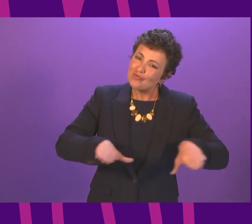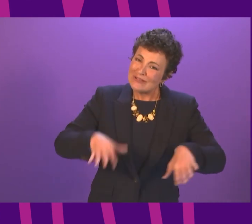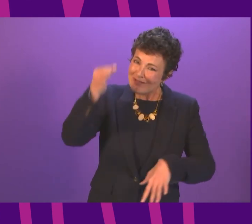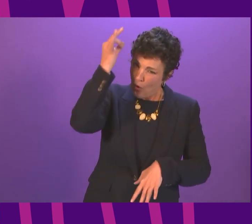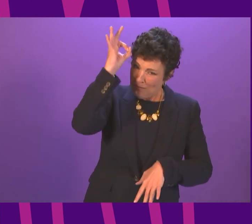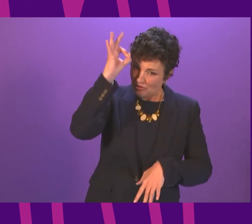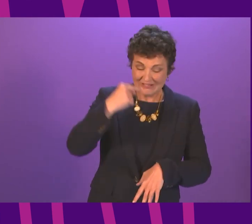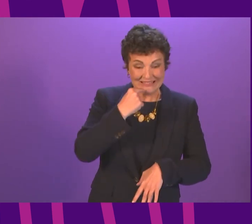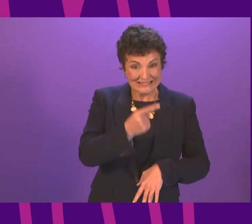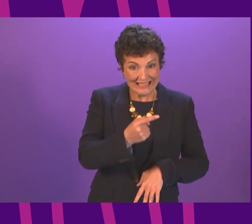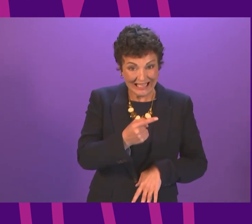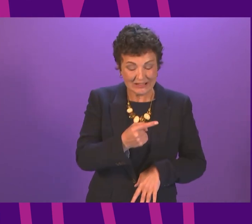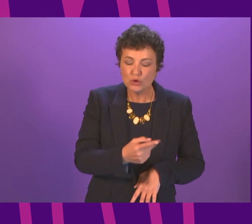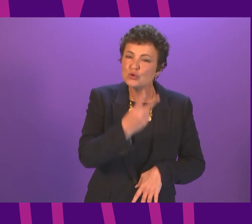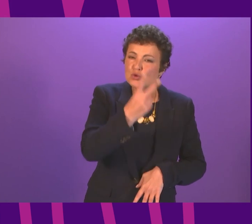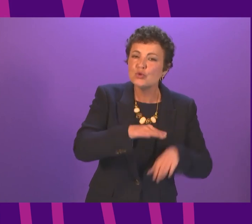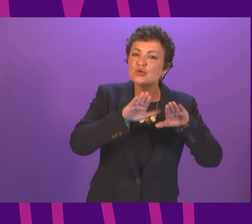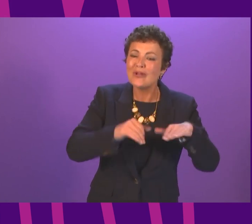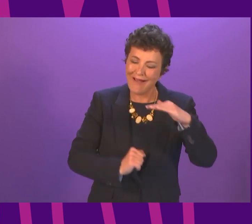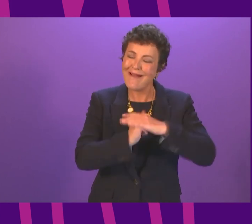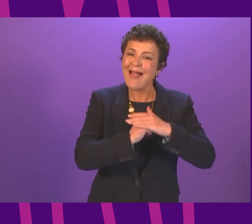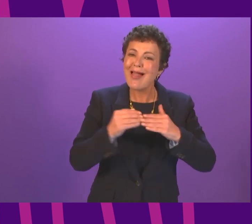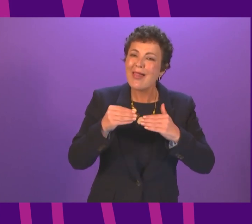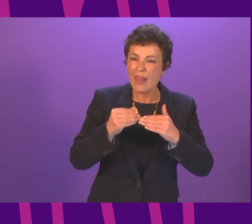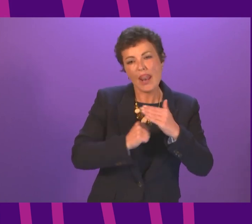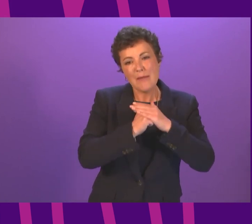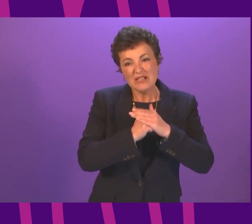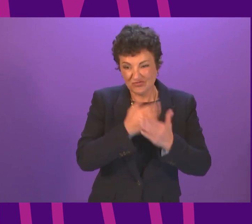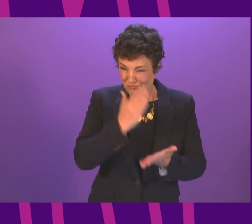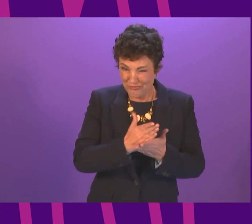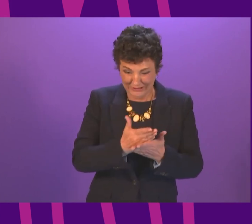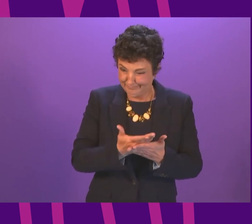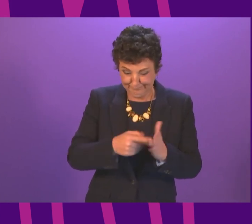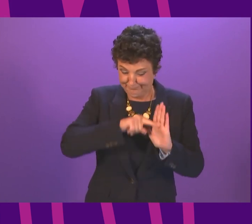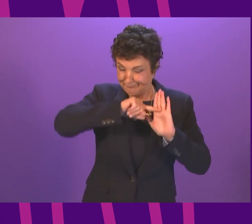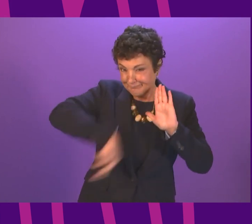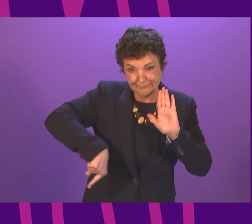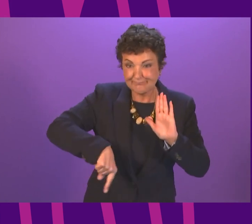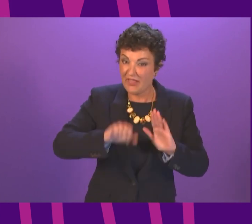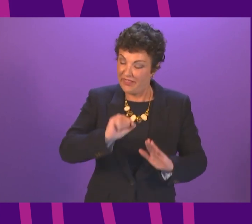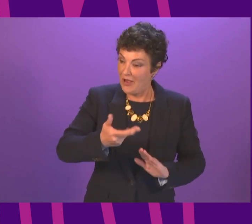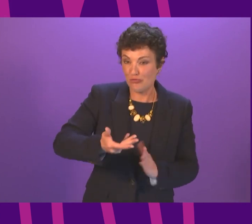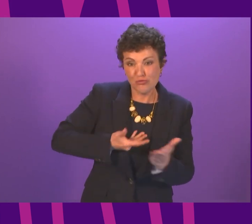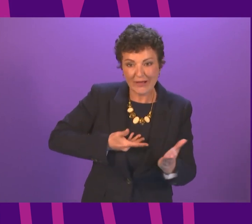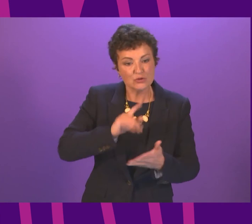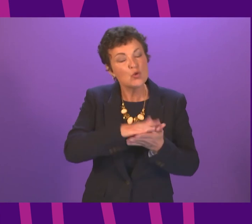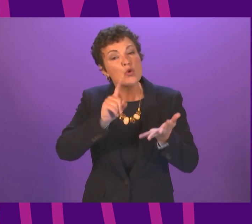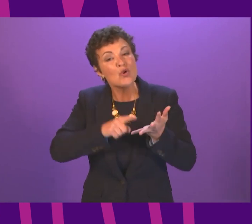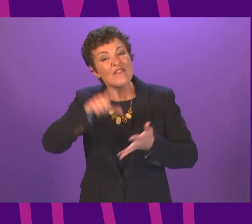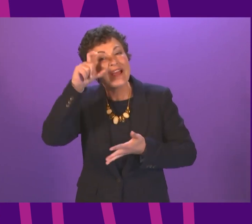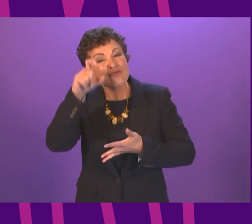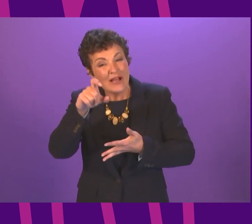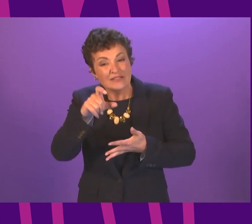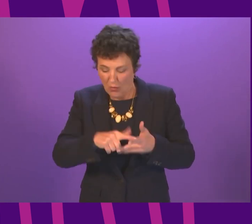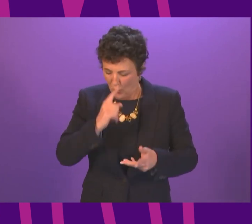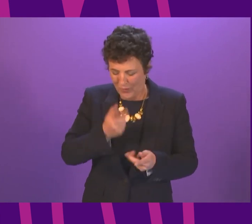Government's two-child limit is a clear breach of children's rights and dropping the universal credit uplift will effectively knock out the benefits that the